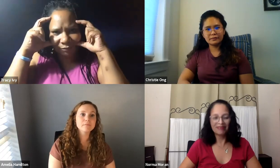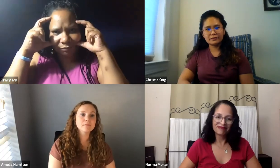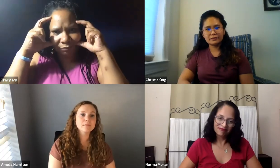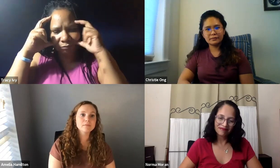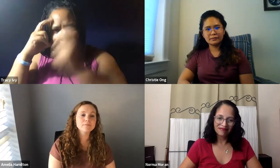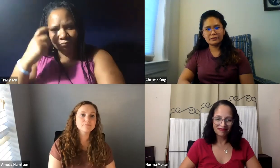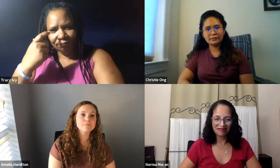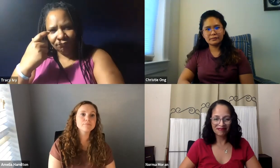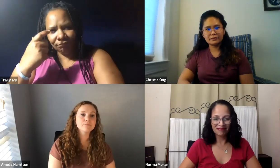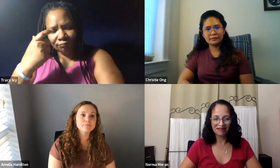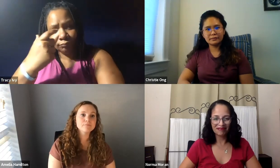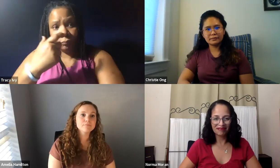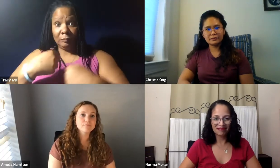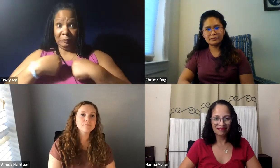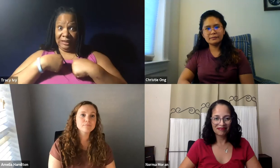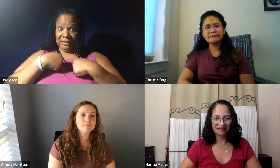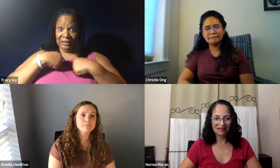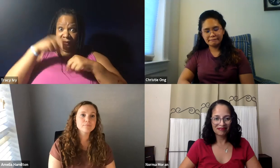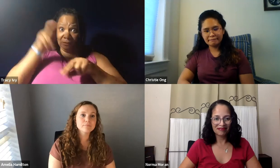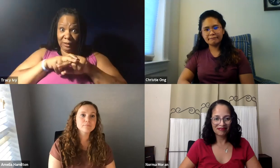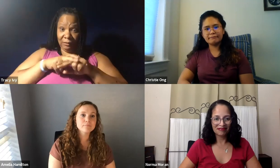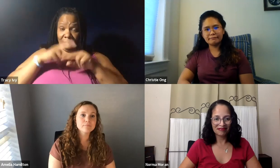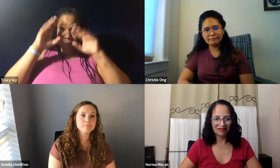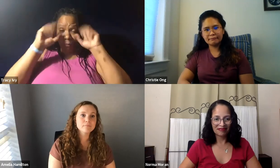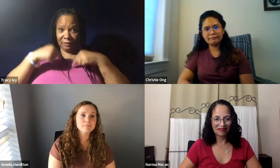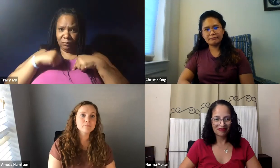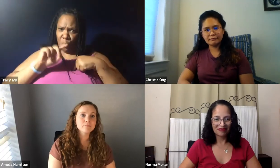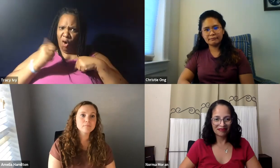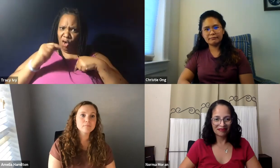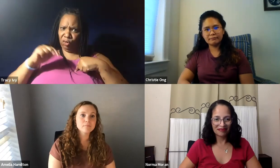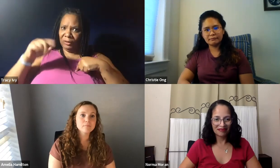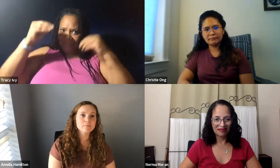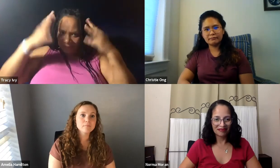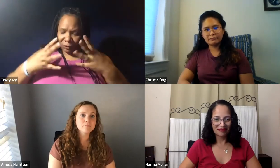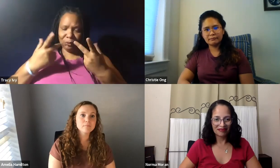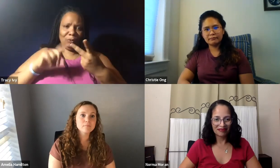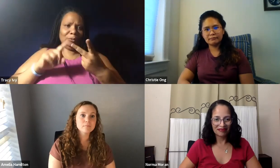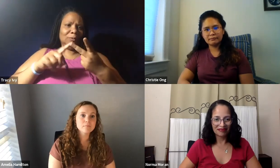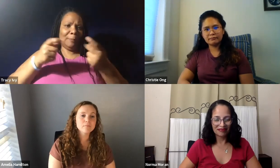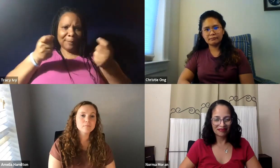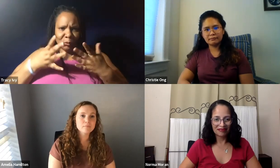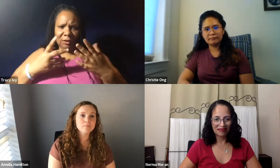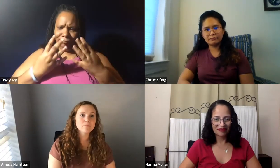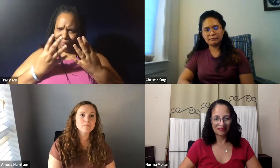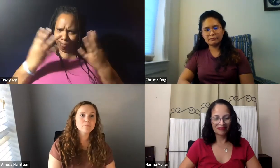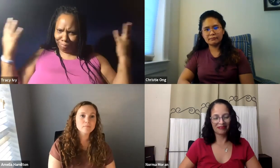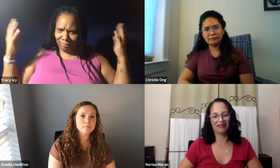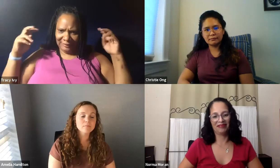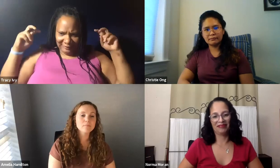I would want to sit down and listen. For me, as president, I would need to sit down. But there needs to be